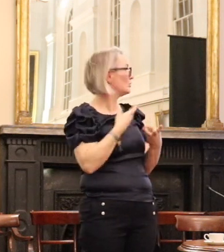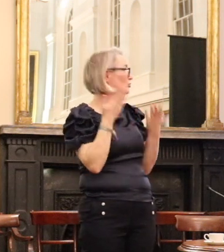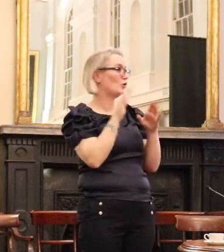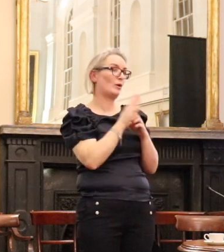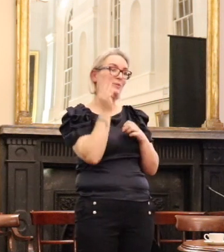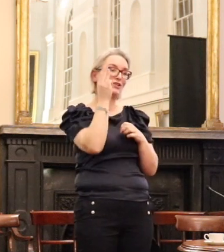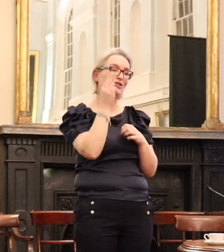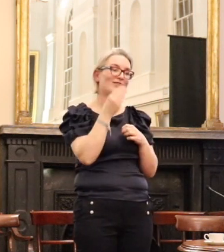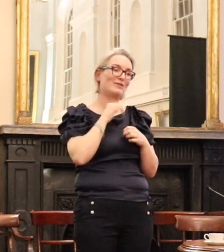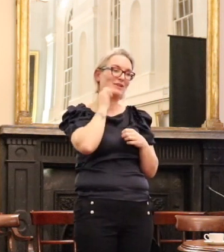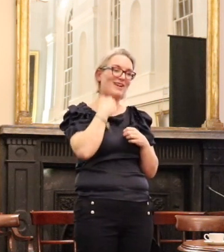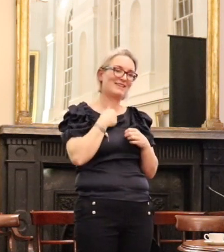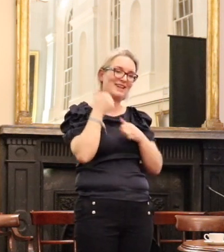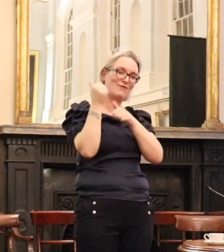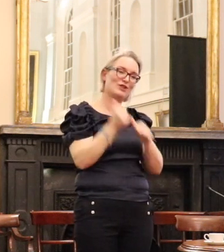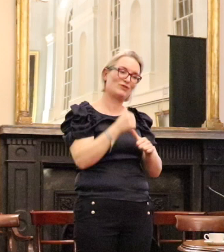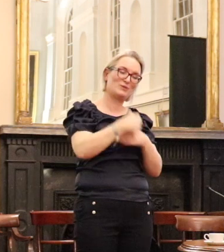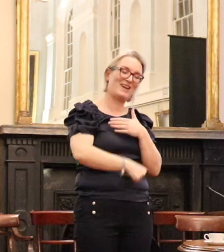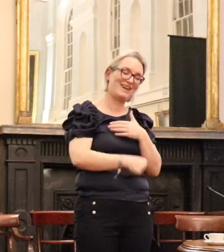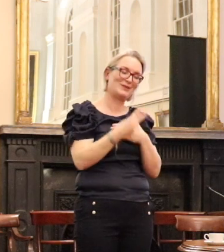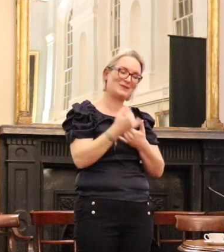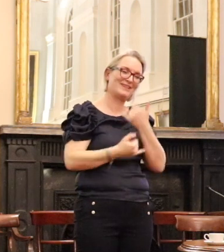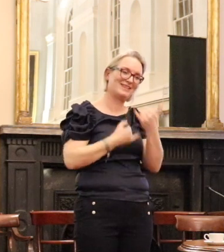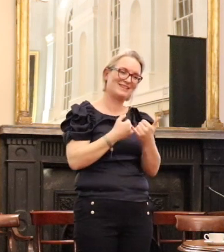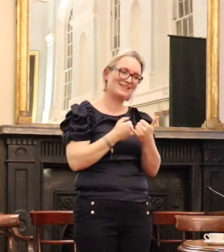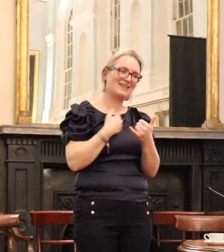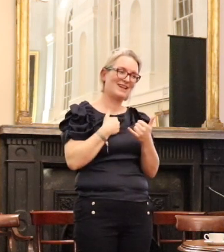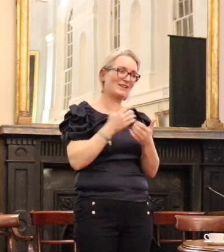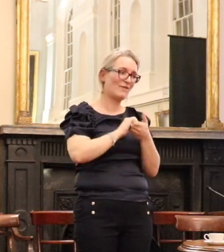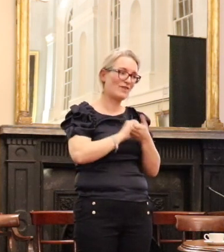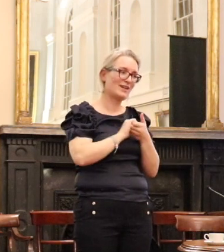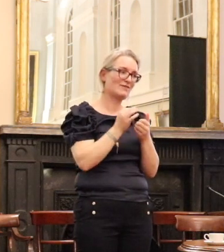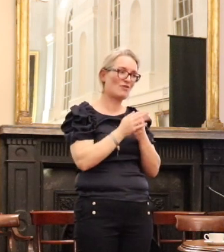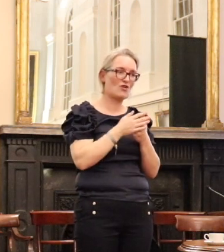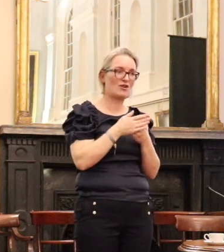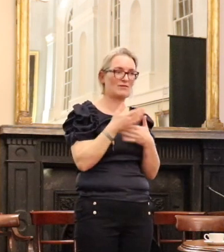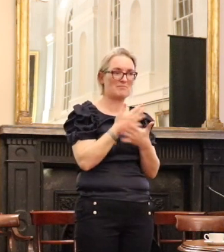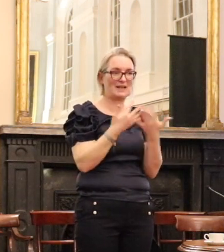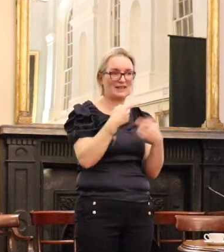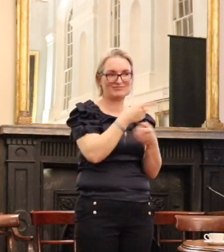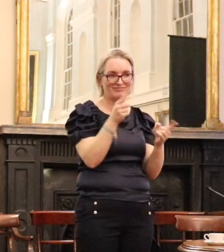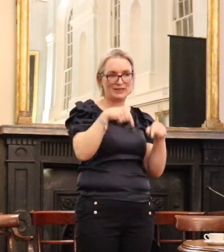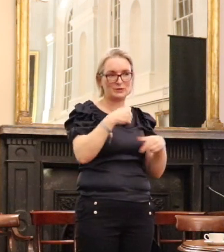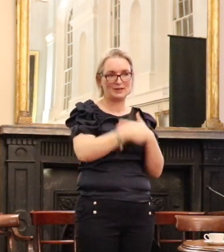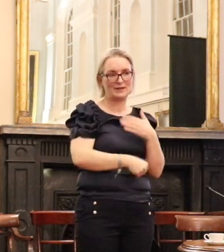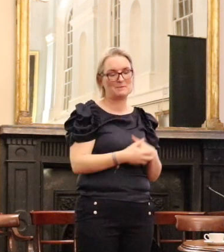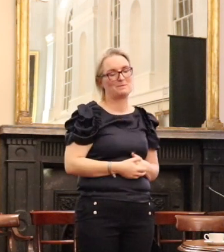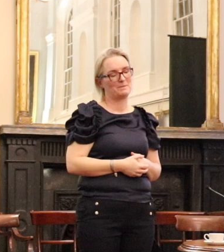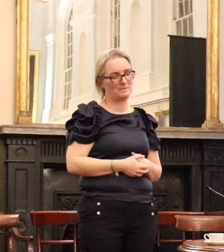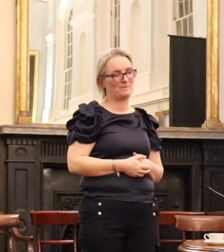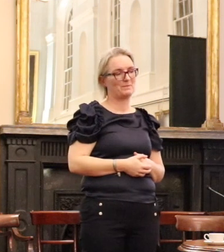the fact that it was his anniversary and he was a beloved friend of so many of us in this room that